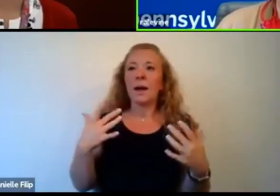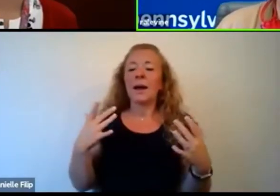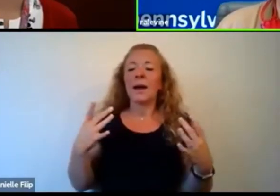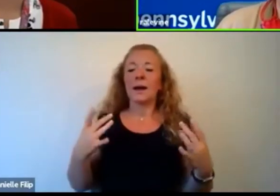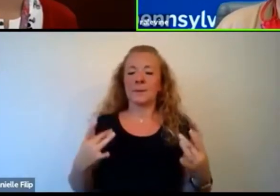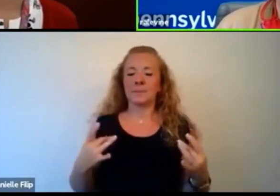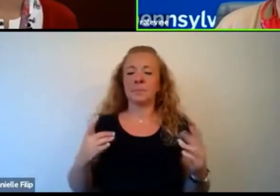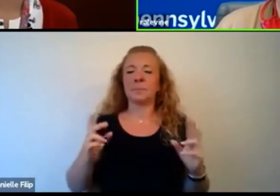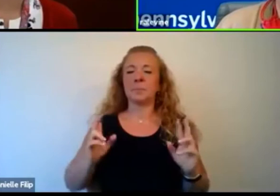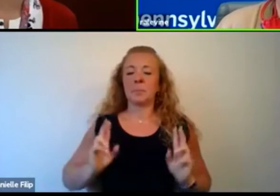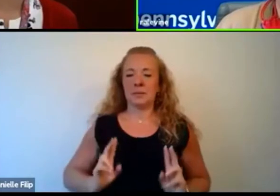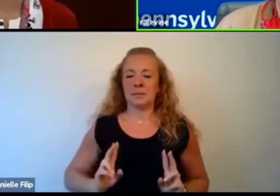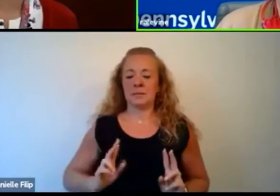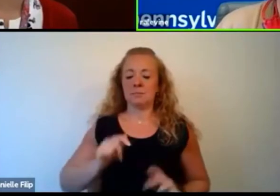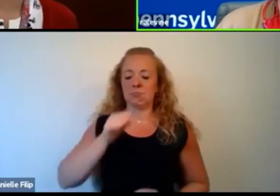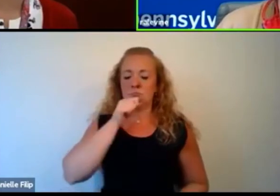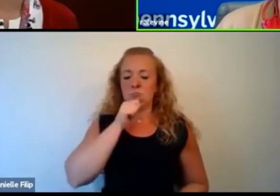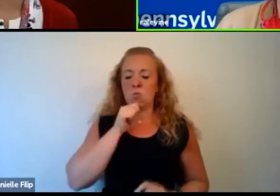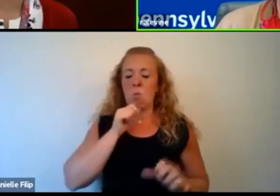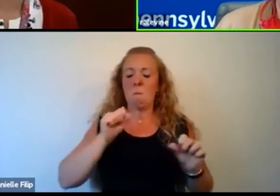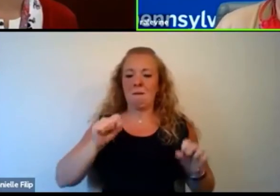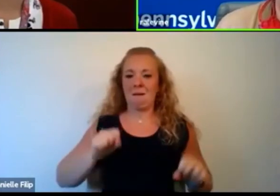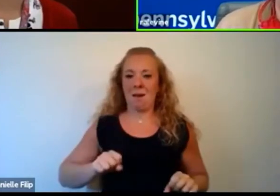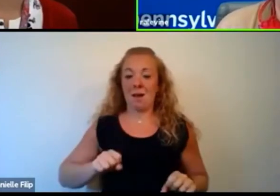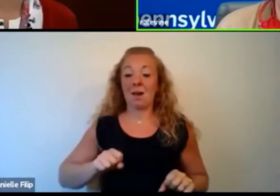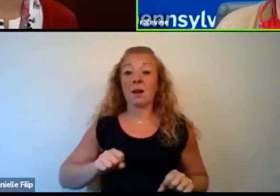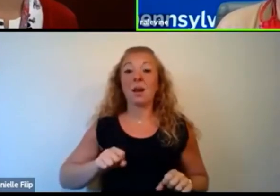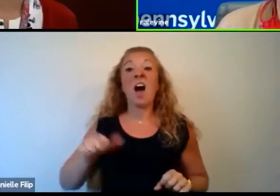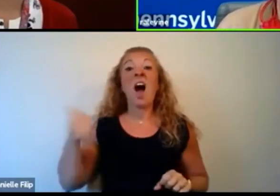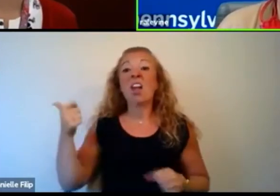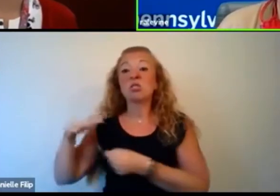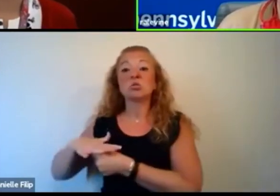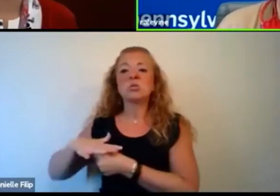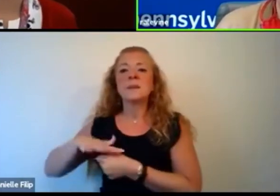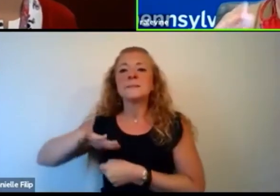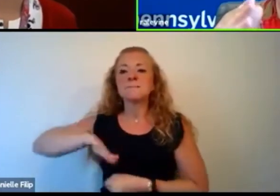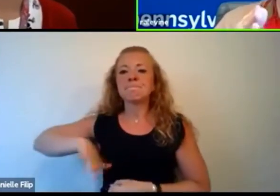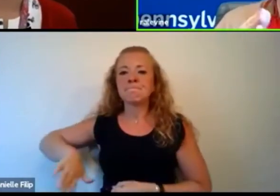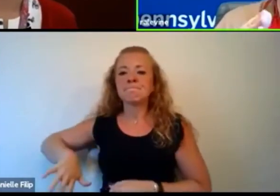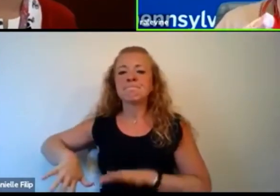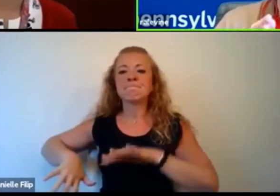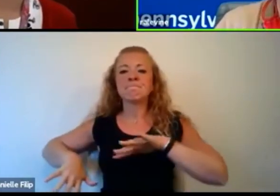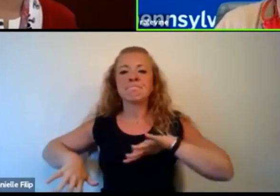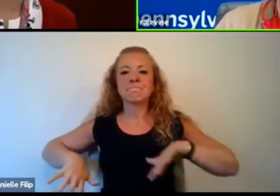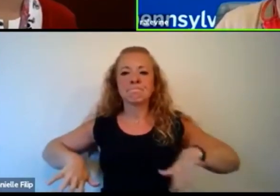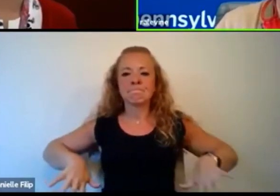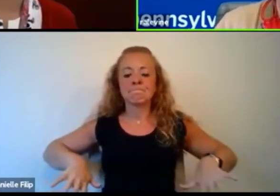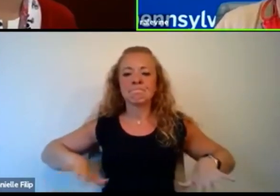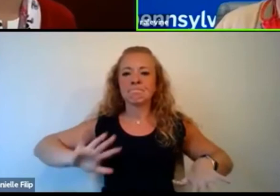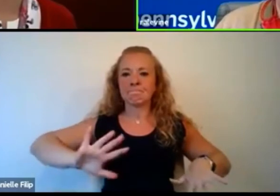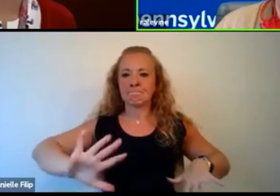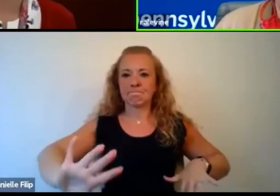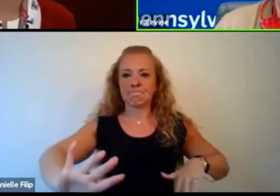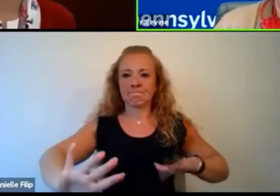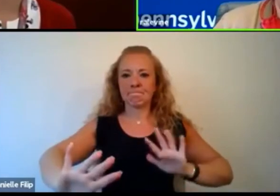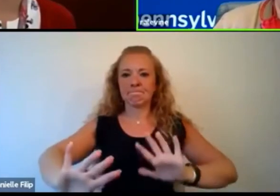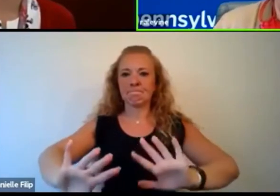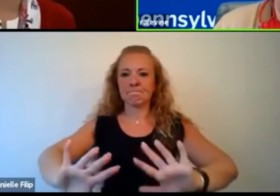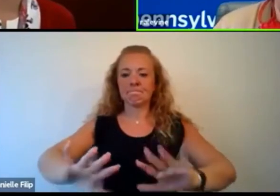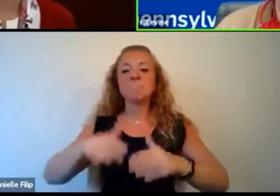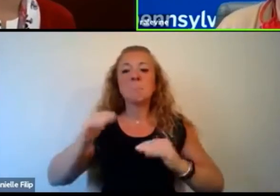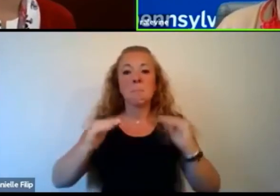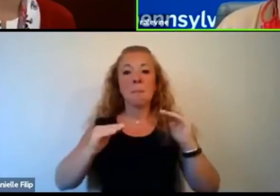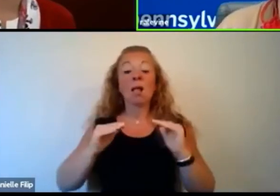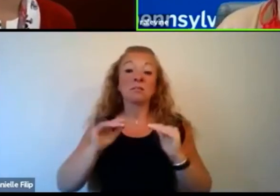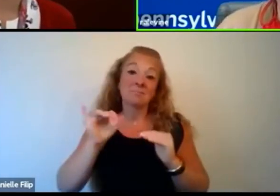to cope and compartmentalize those stressful feelings and stay balanced. And so that's the metaphor